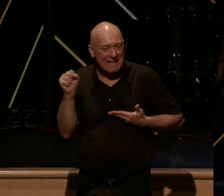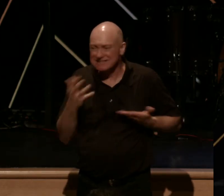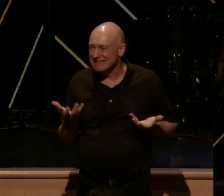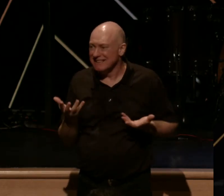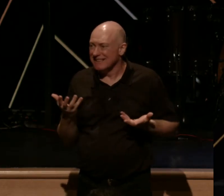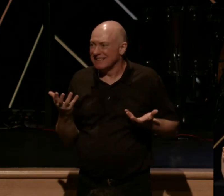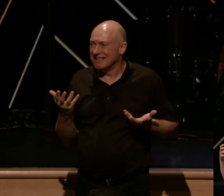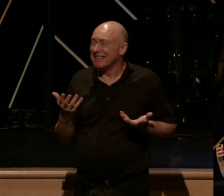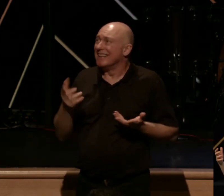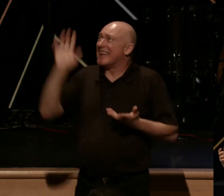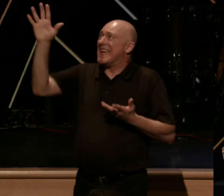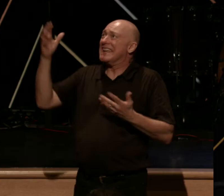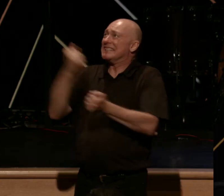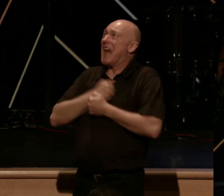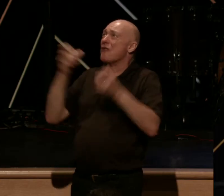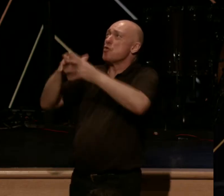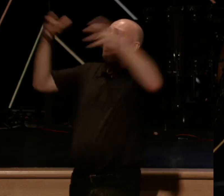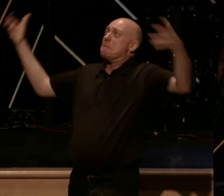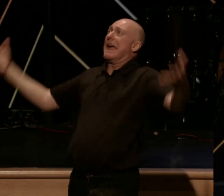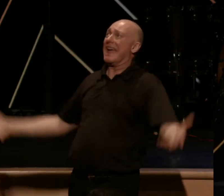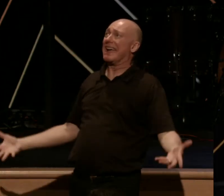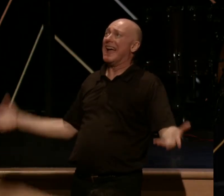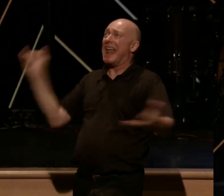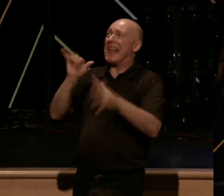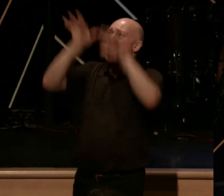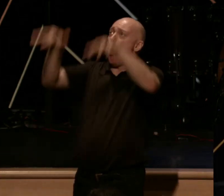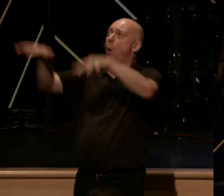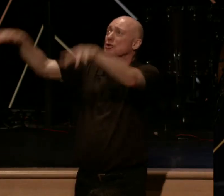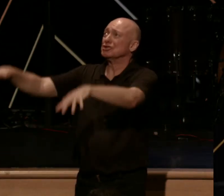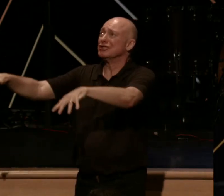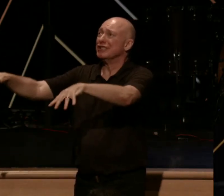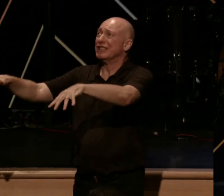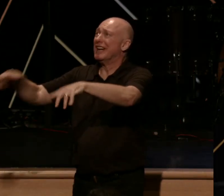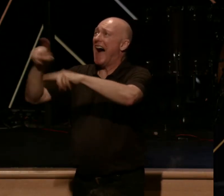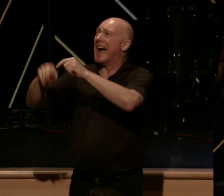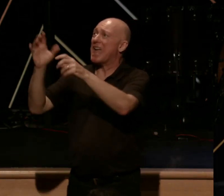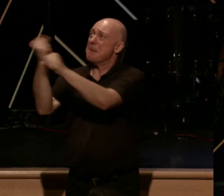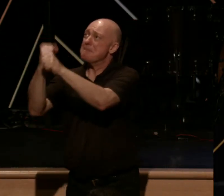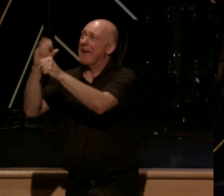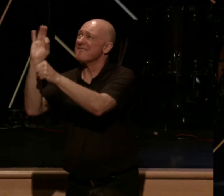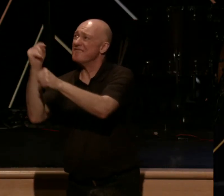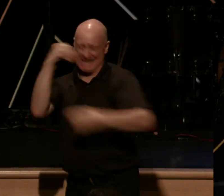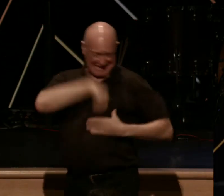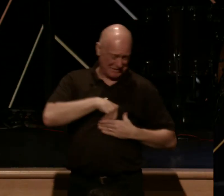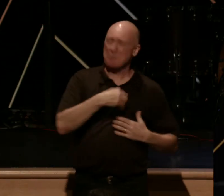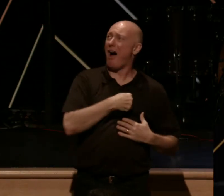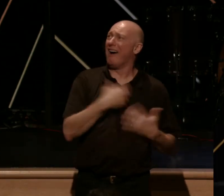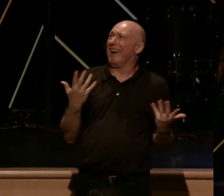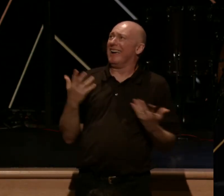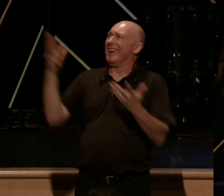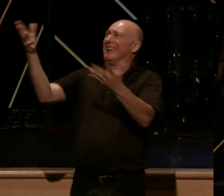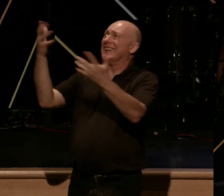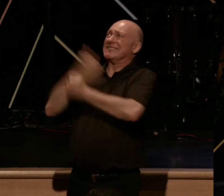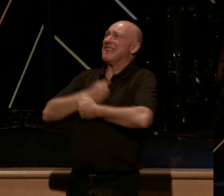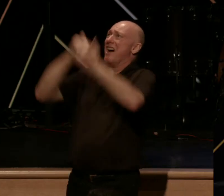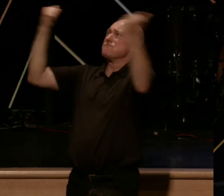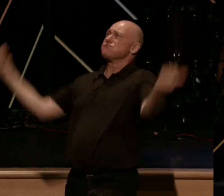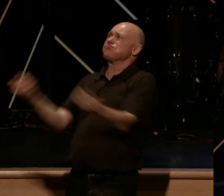too big. It's this endless ocean. I can't make it fit in. How can an ocean of love ever be poured into